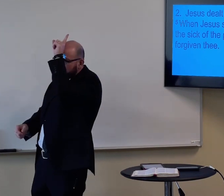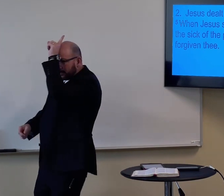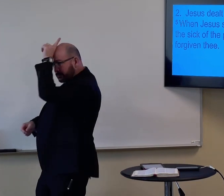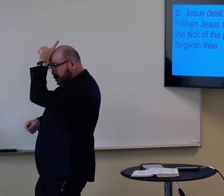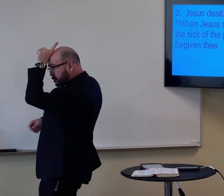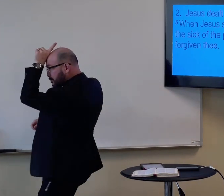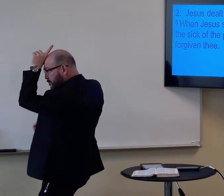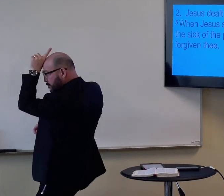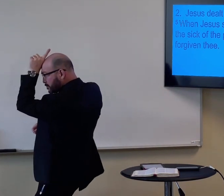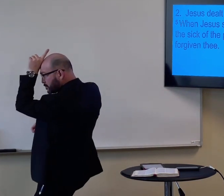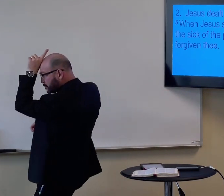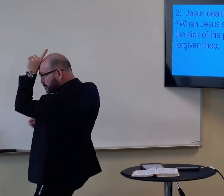fixes it just right.